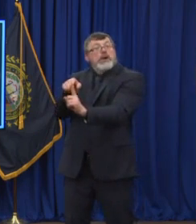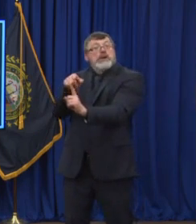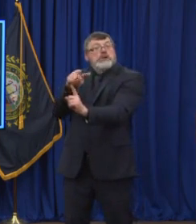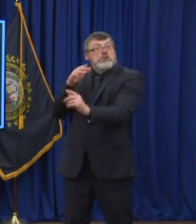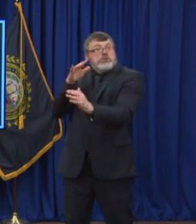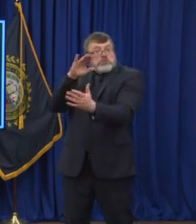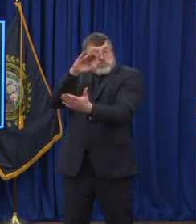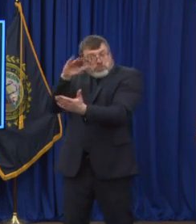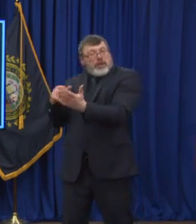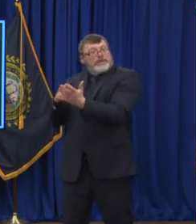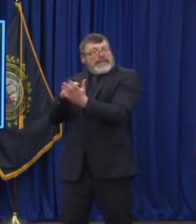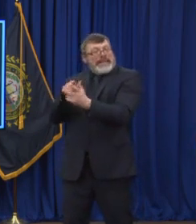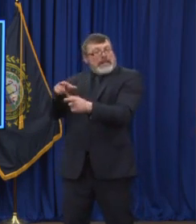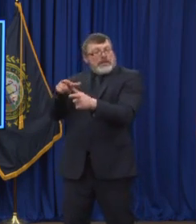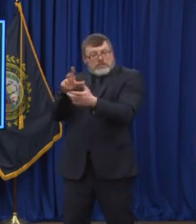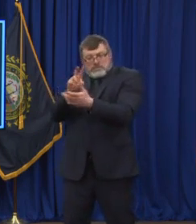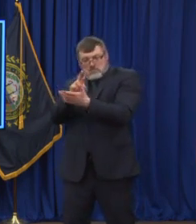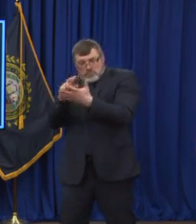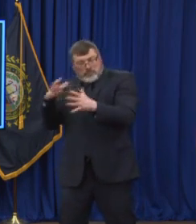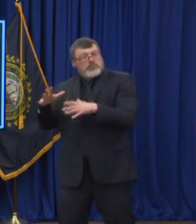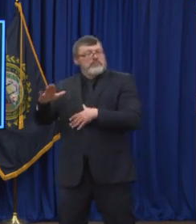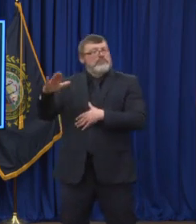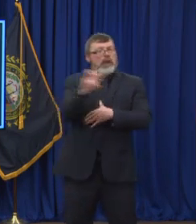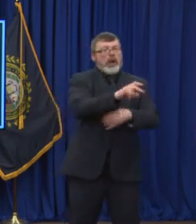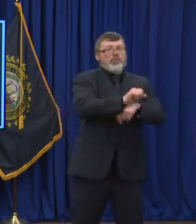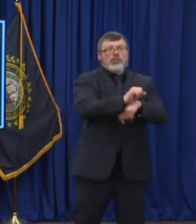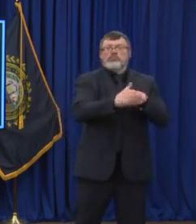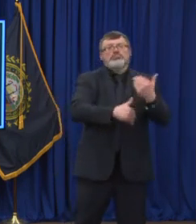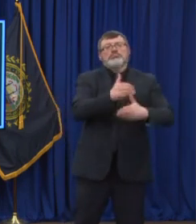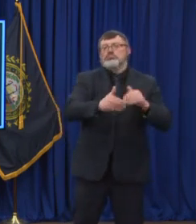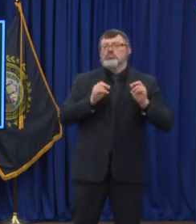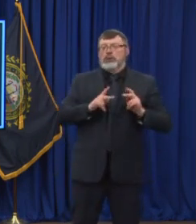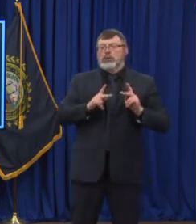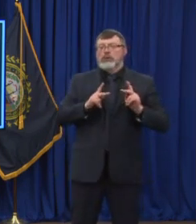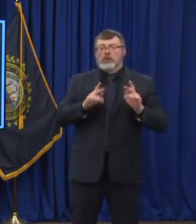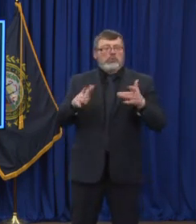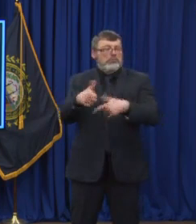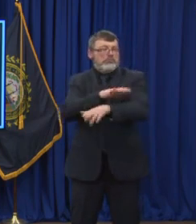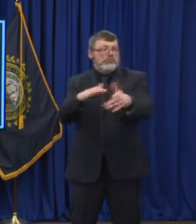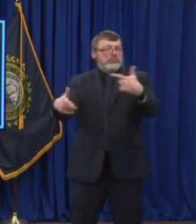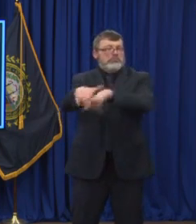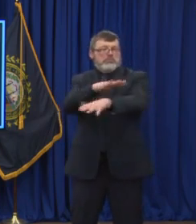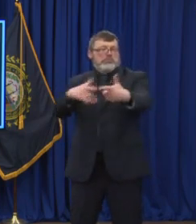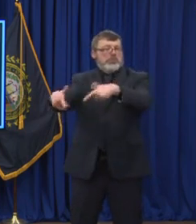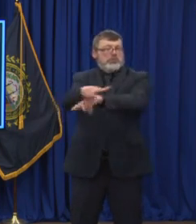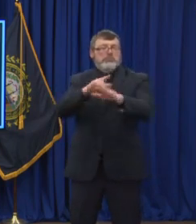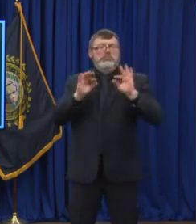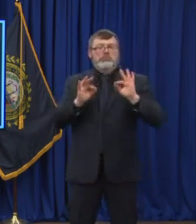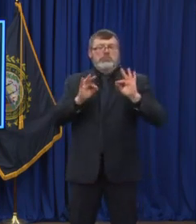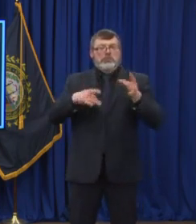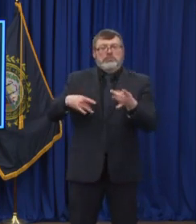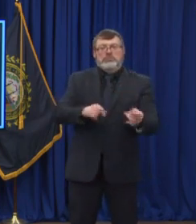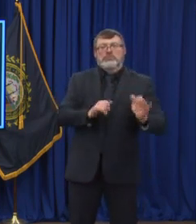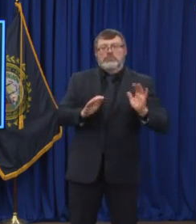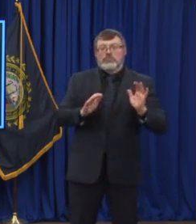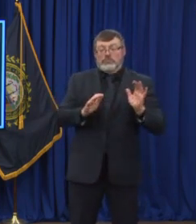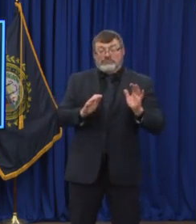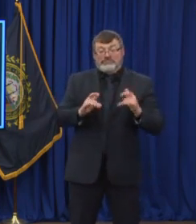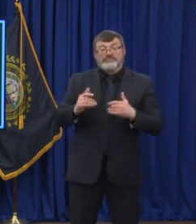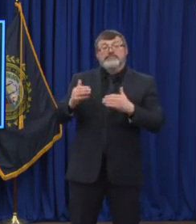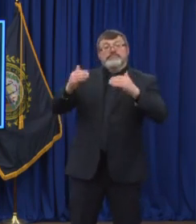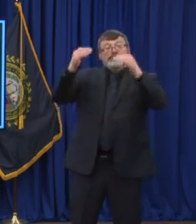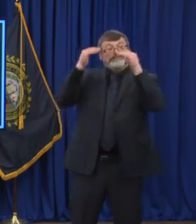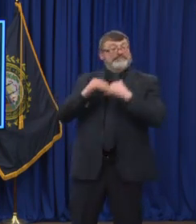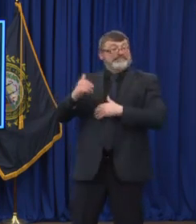here. Sorry, the last spring surge and then this winter's surge as you see over there. But again, a very precipitous drop in